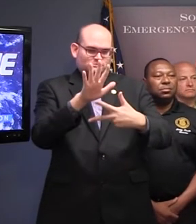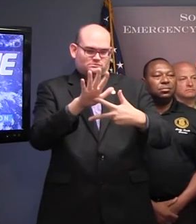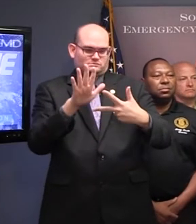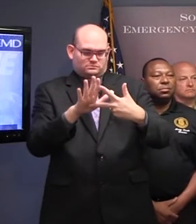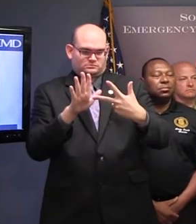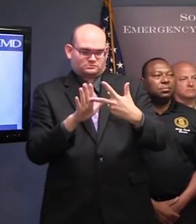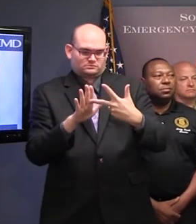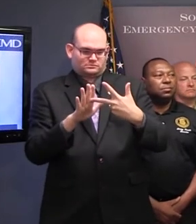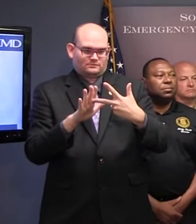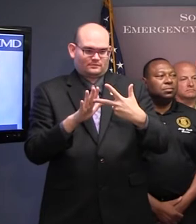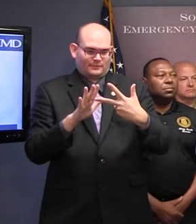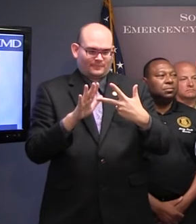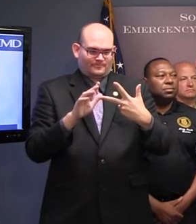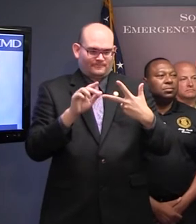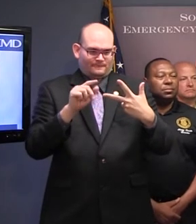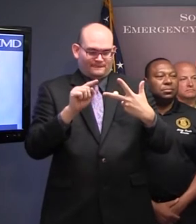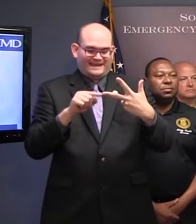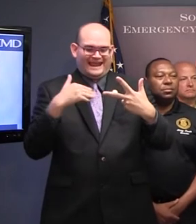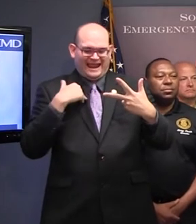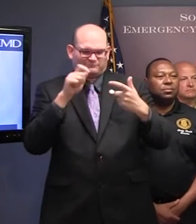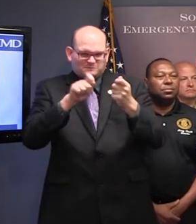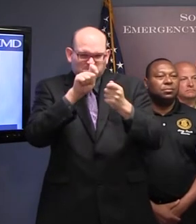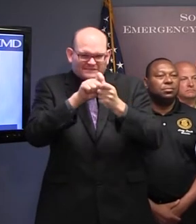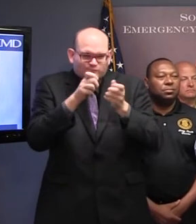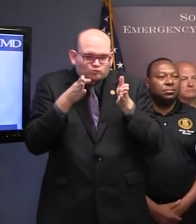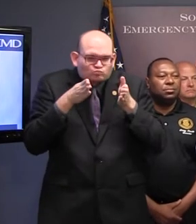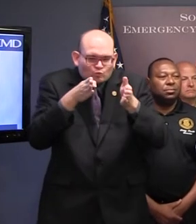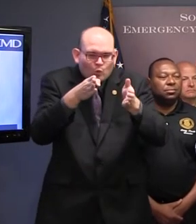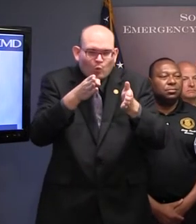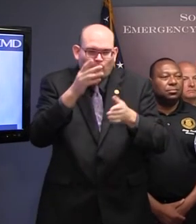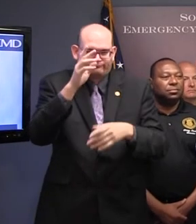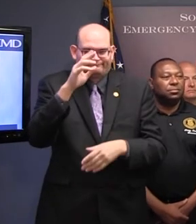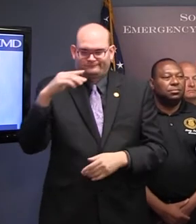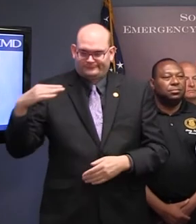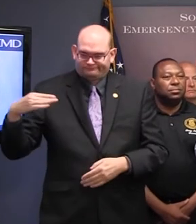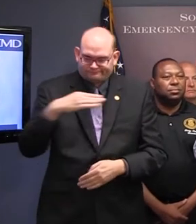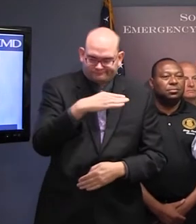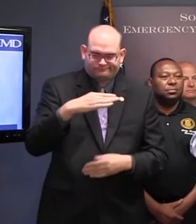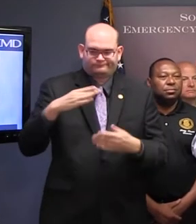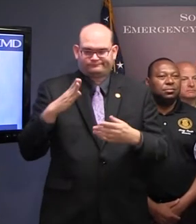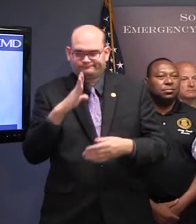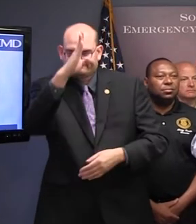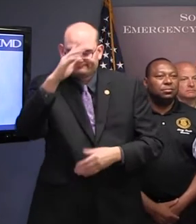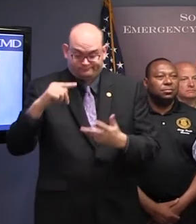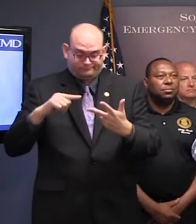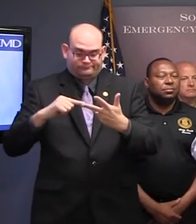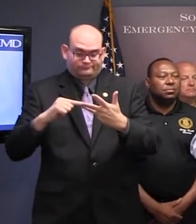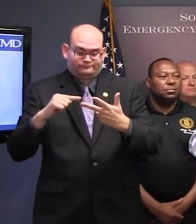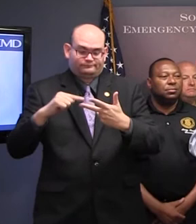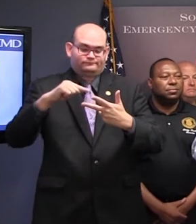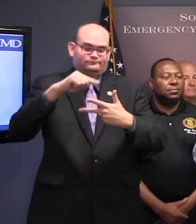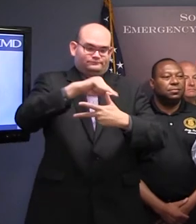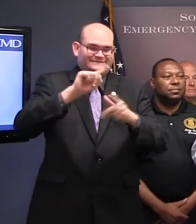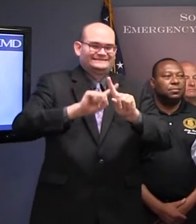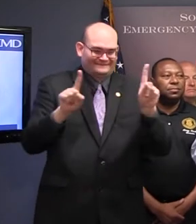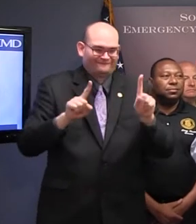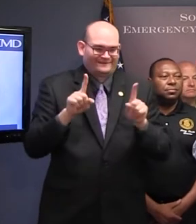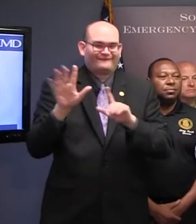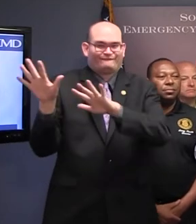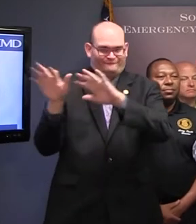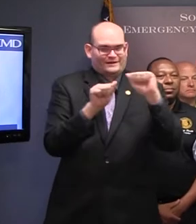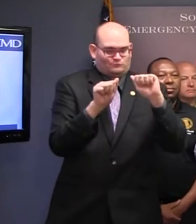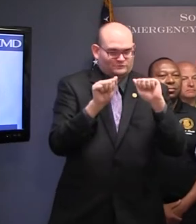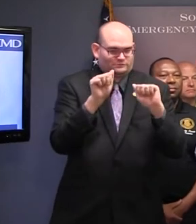have certain routes, certain roads that have been designated as evacuation routes. And those are the roads that you should take,